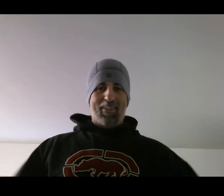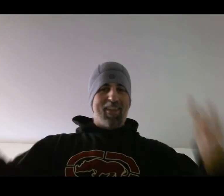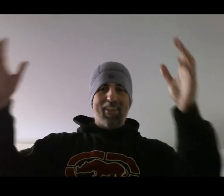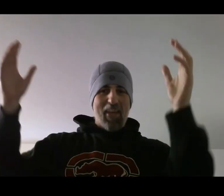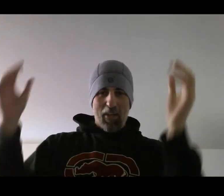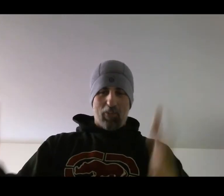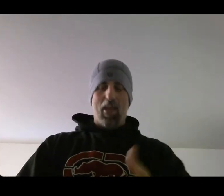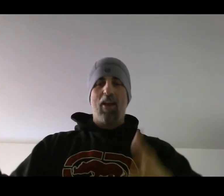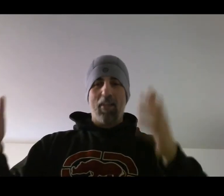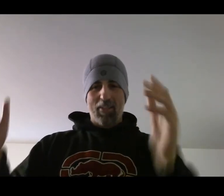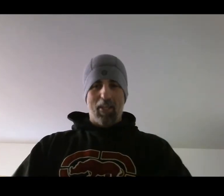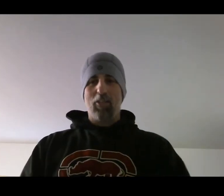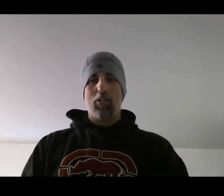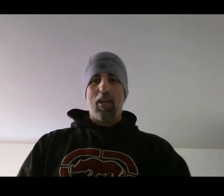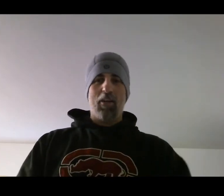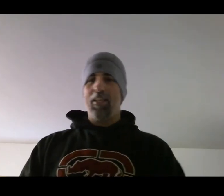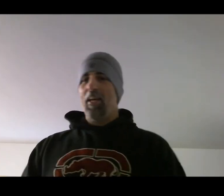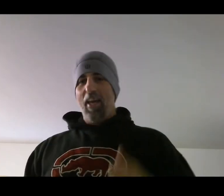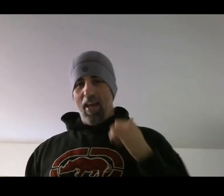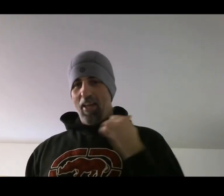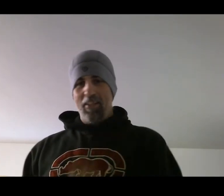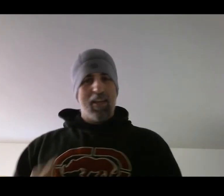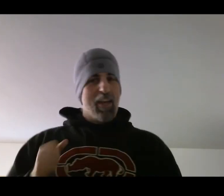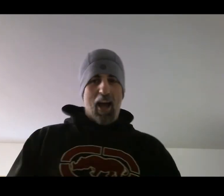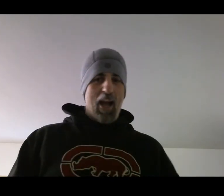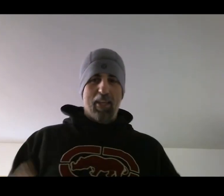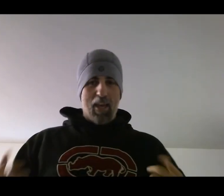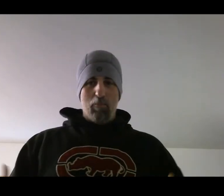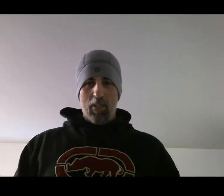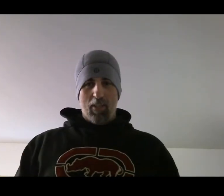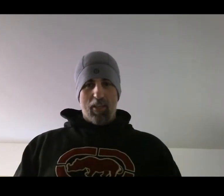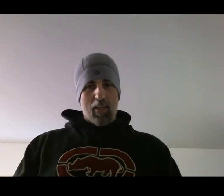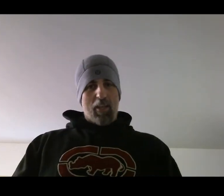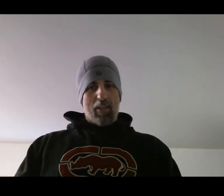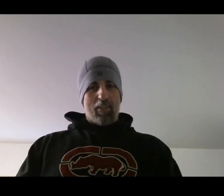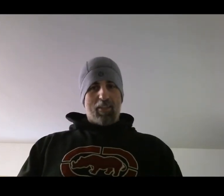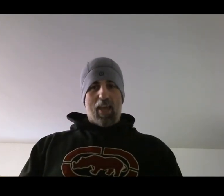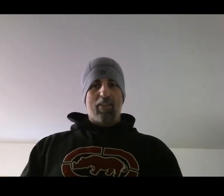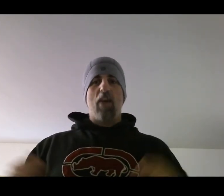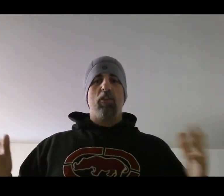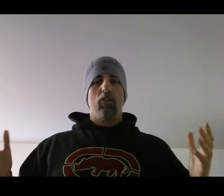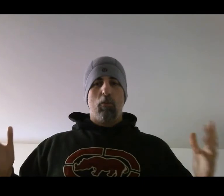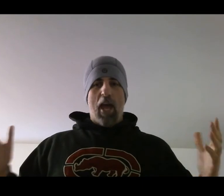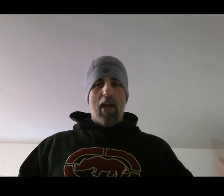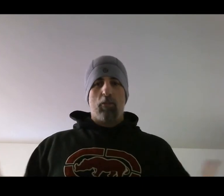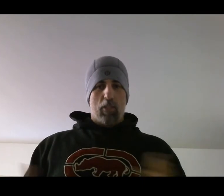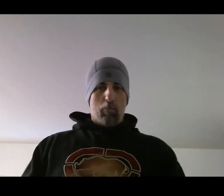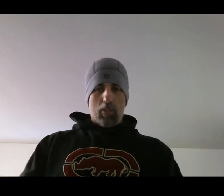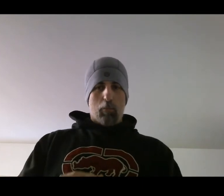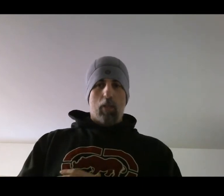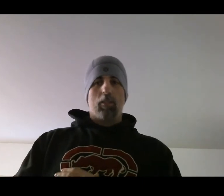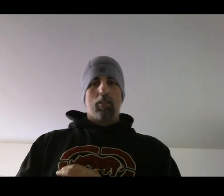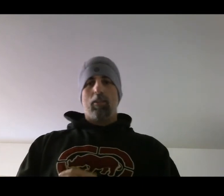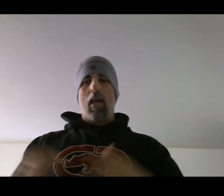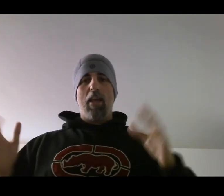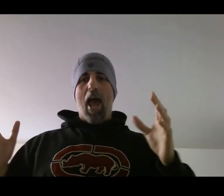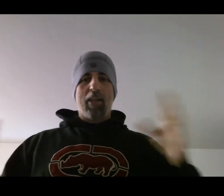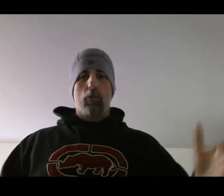there, it's stationary, and I can't miss it. It has nothing to do with accuracy. Missing punches isn't an accuracy